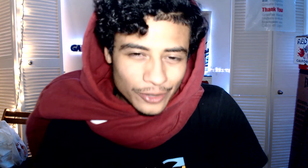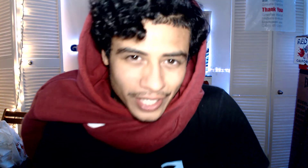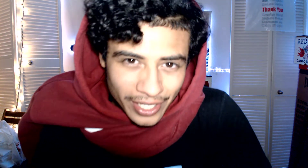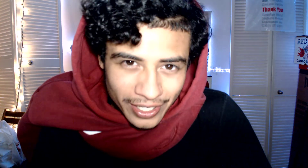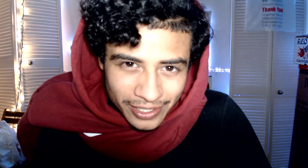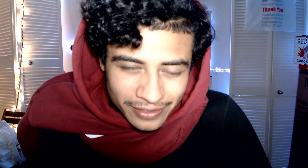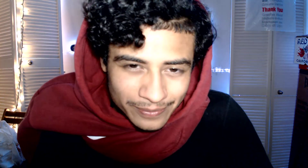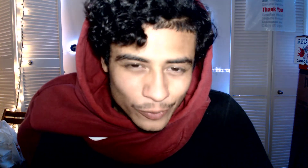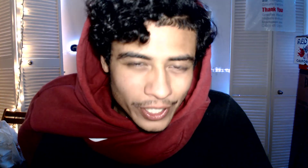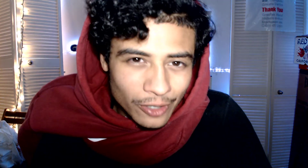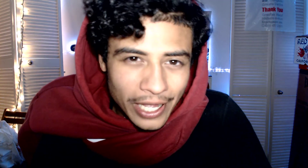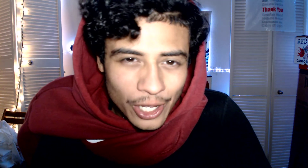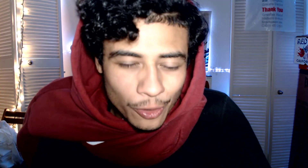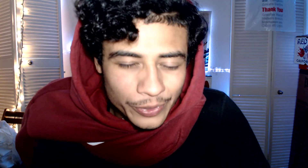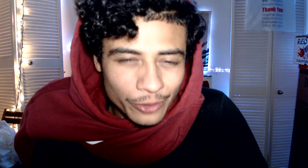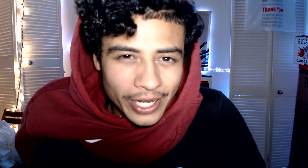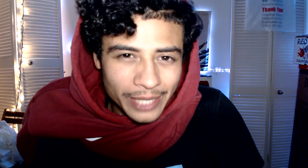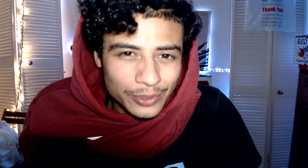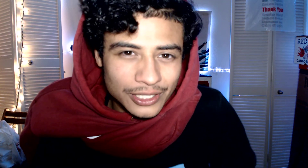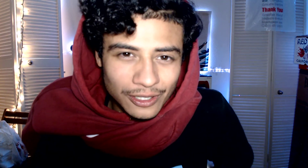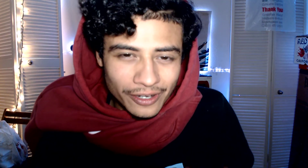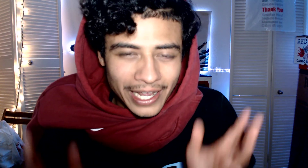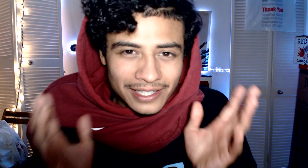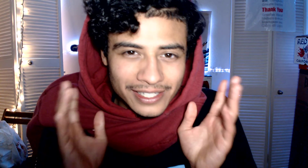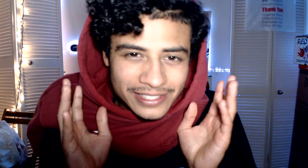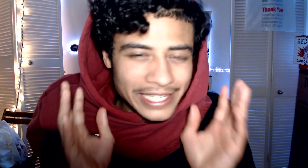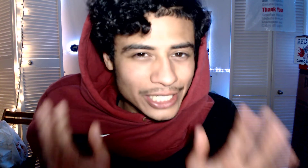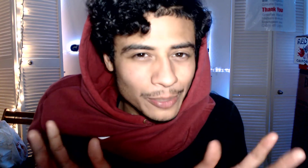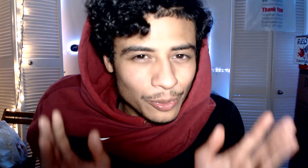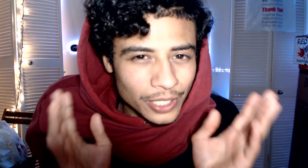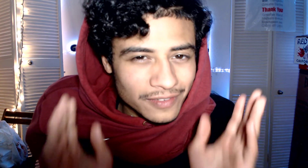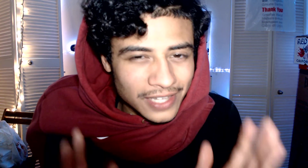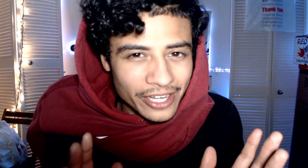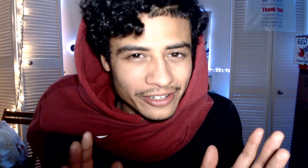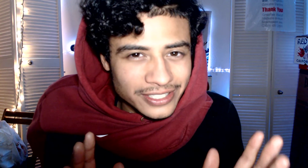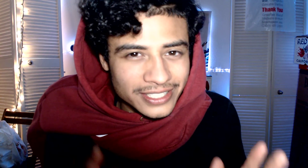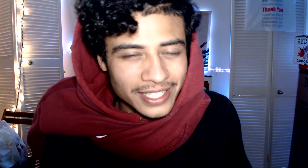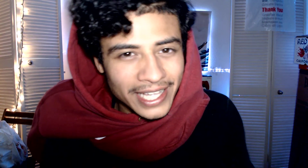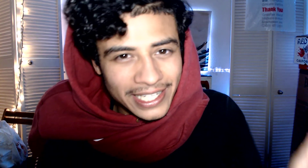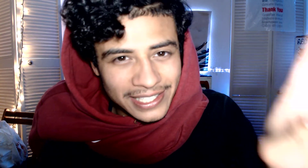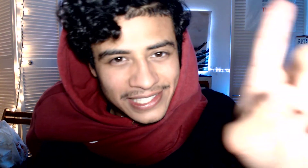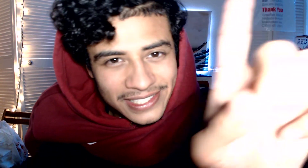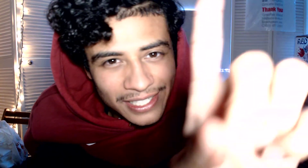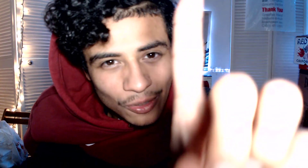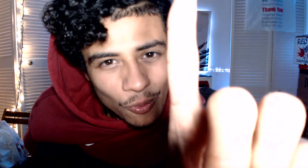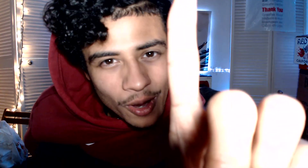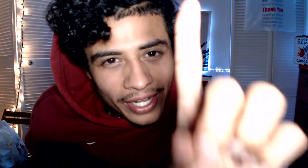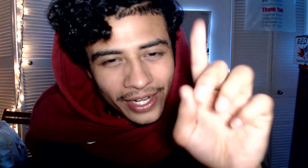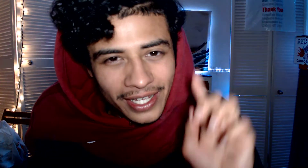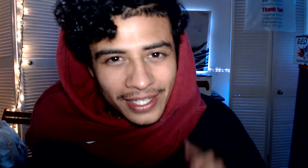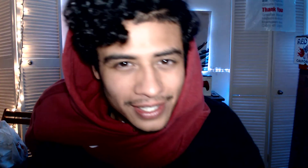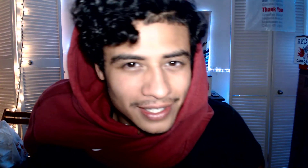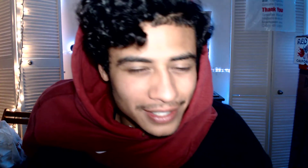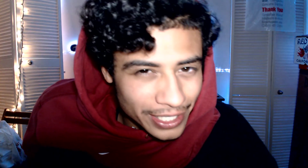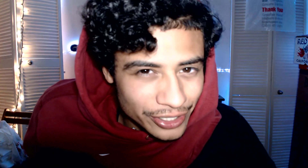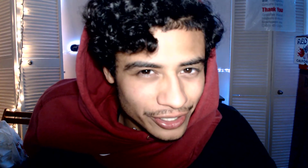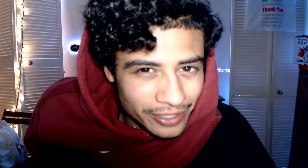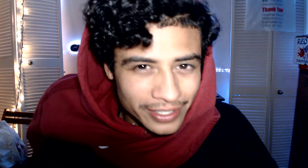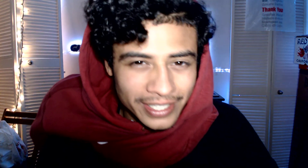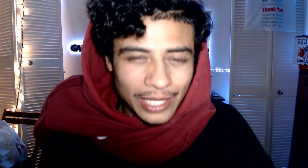okay well i hope you are able to learn at least a couple of letters at least one letter that